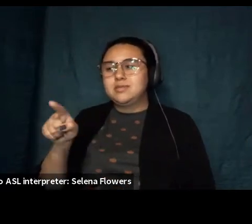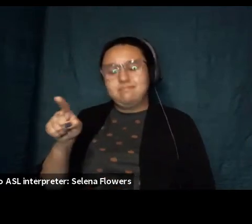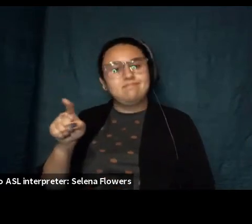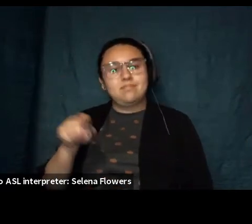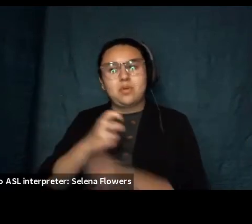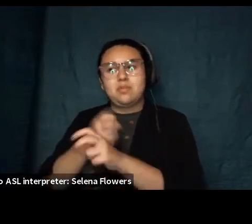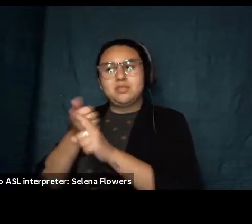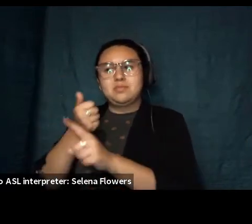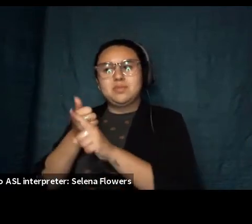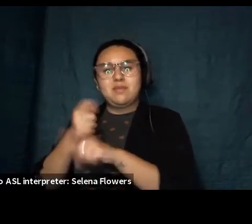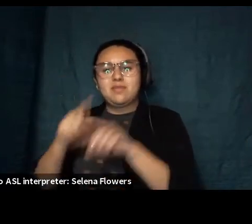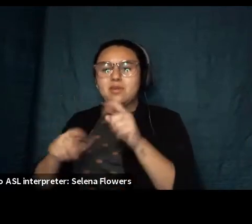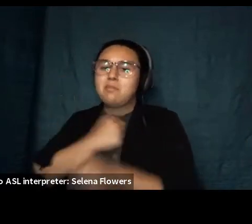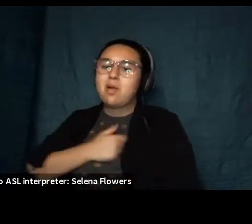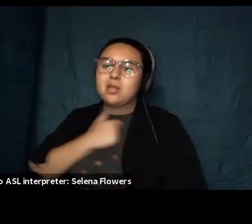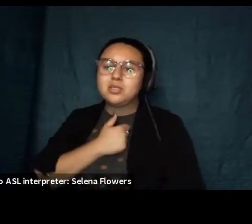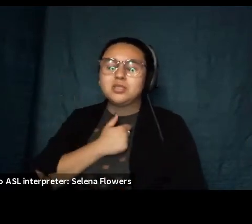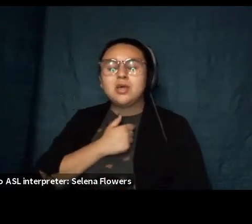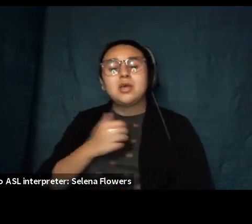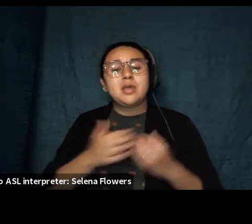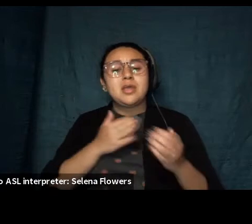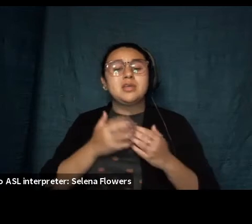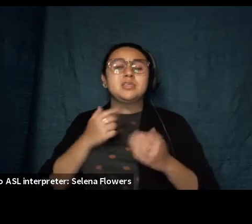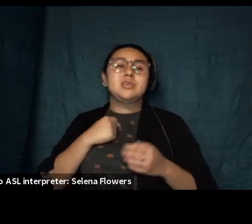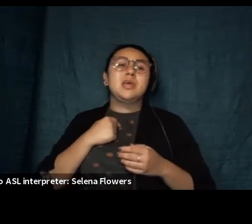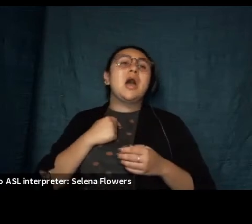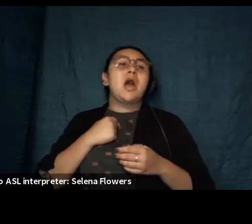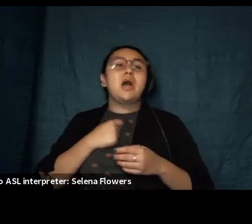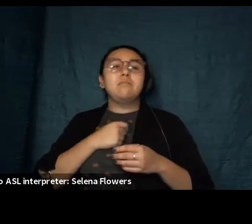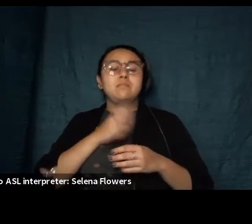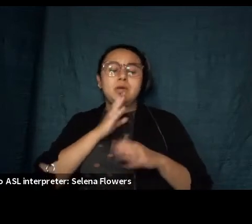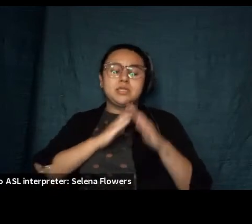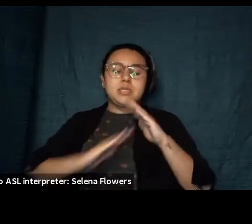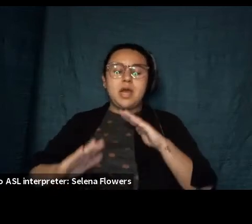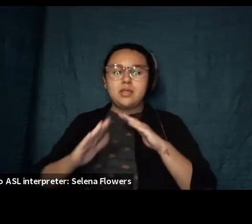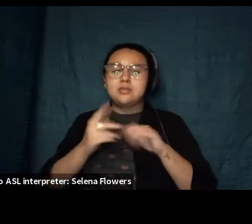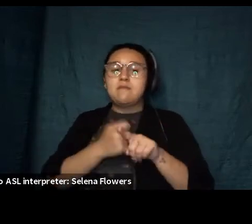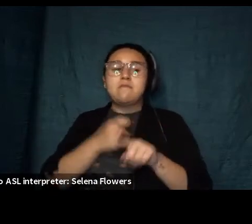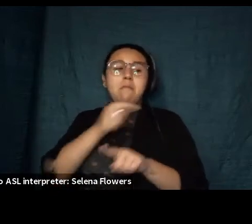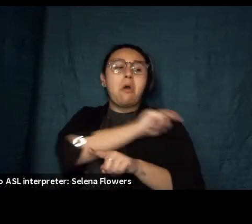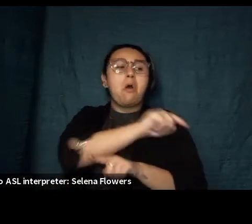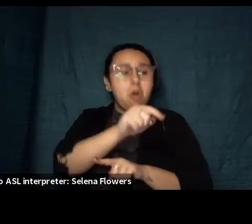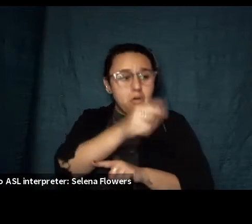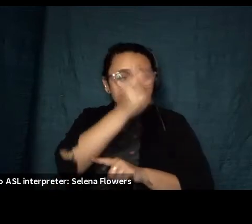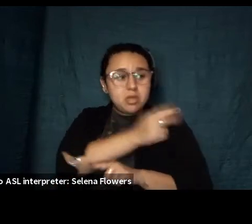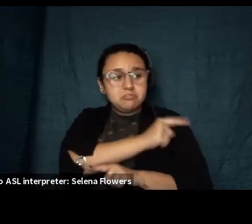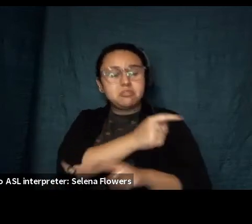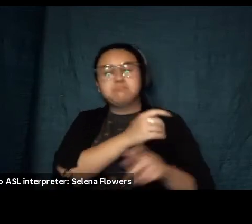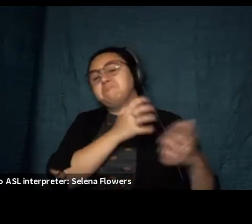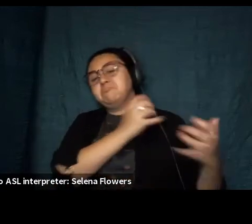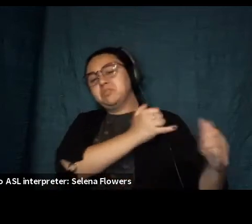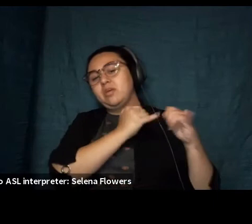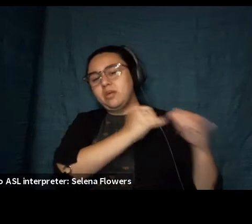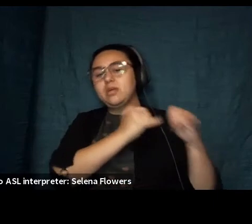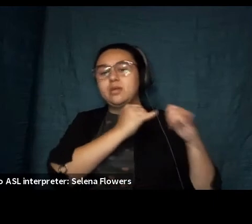it's easy to couch my silence and etymology and historical context to point backward thousands of years instead of sorting through